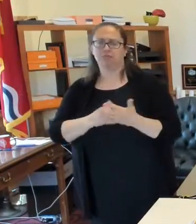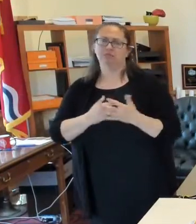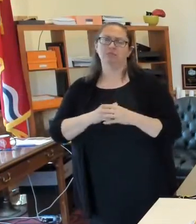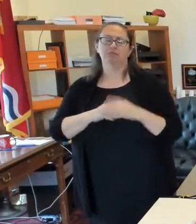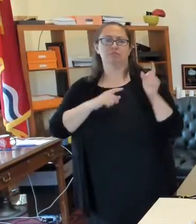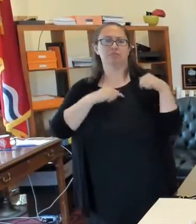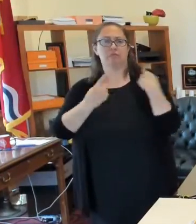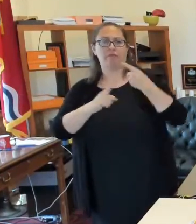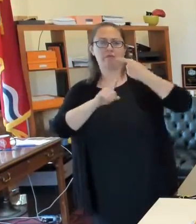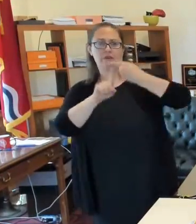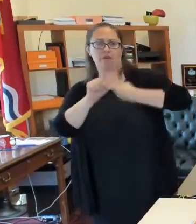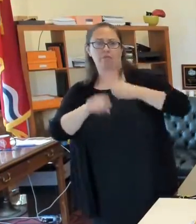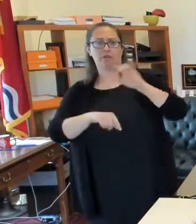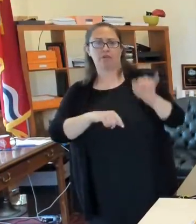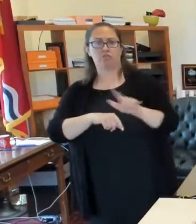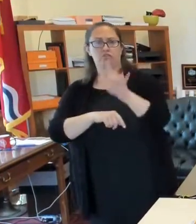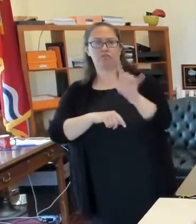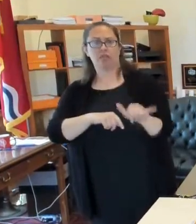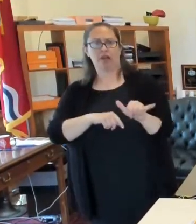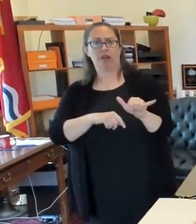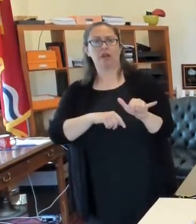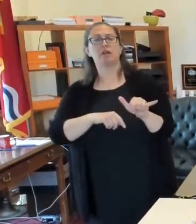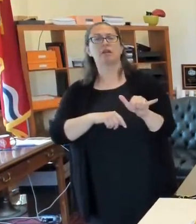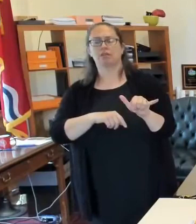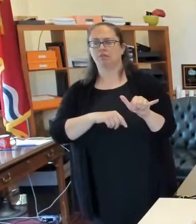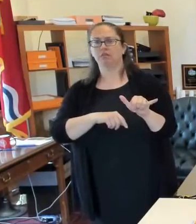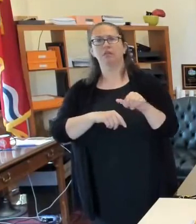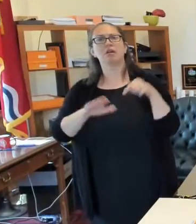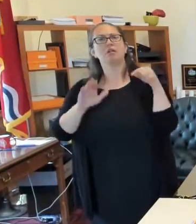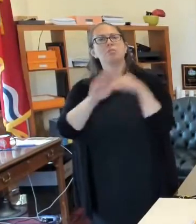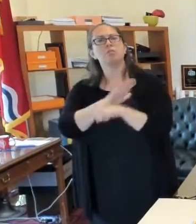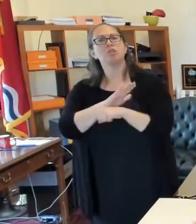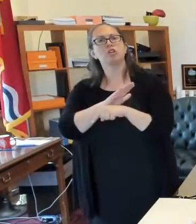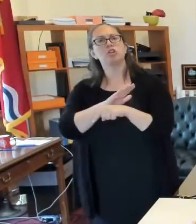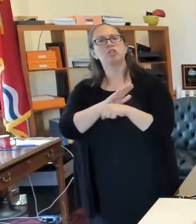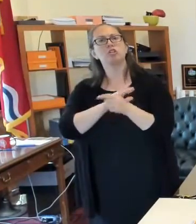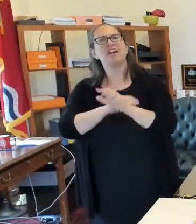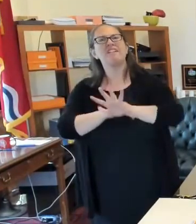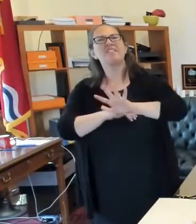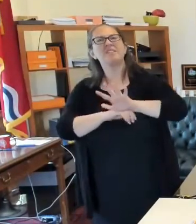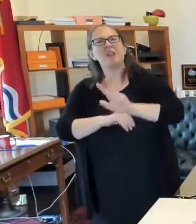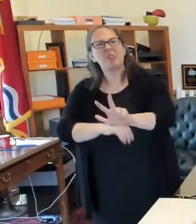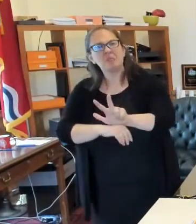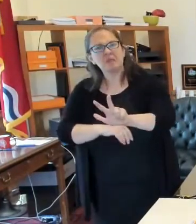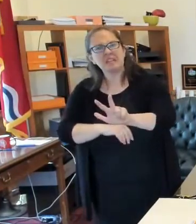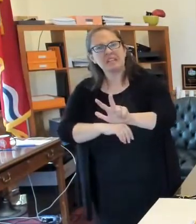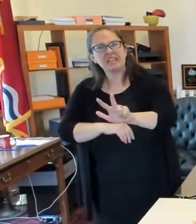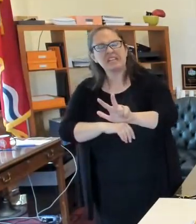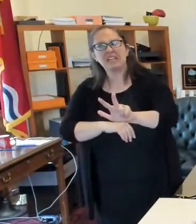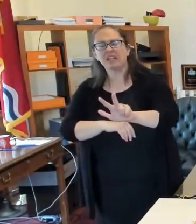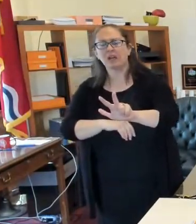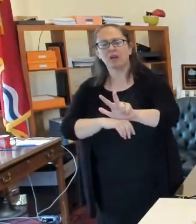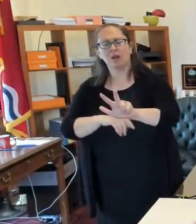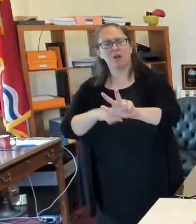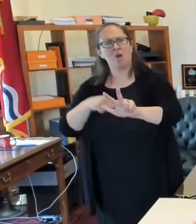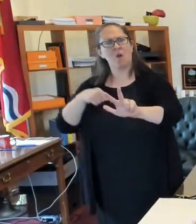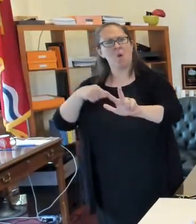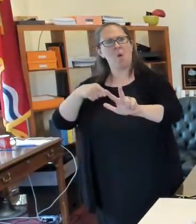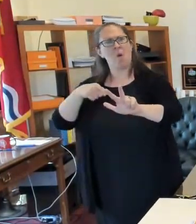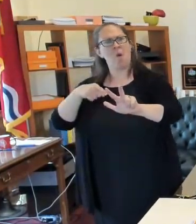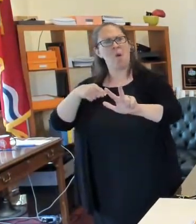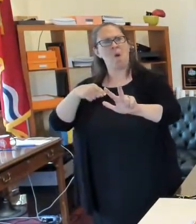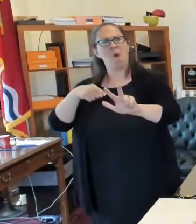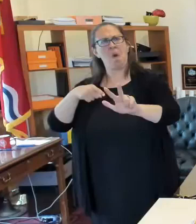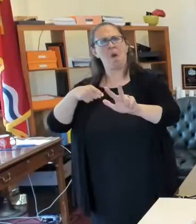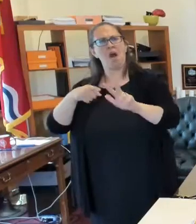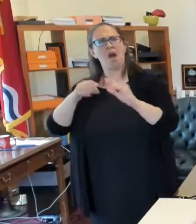in July, 53 homicides. I think that's that's more than any month that I can